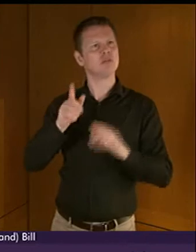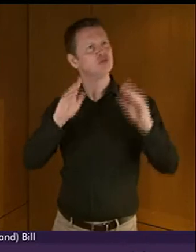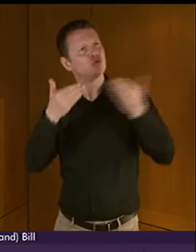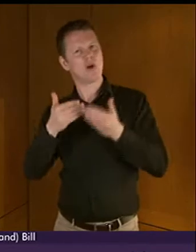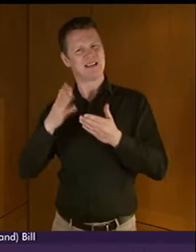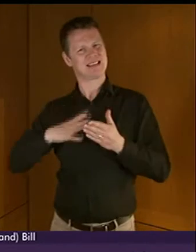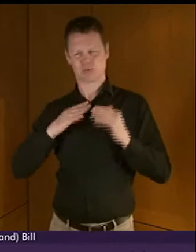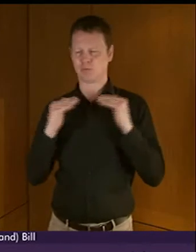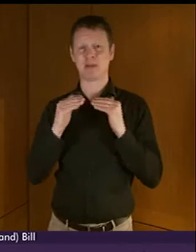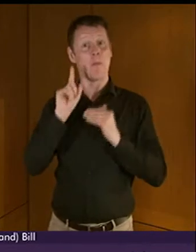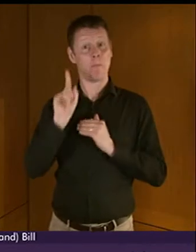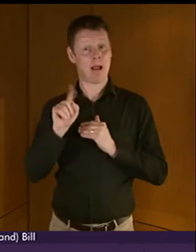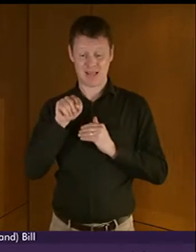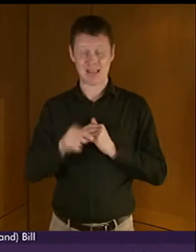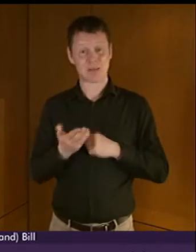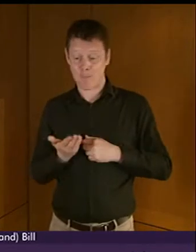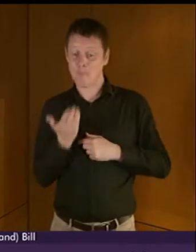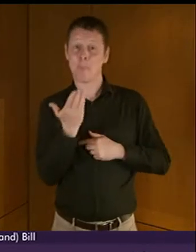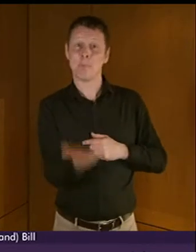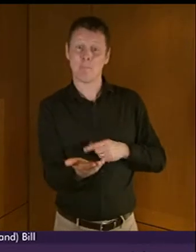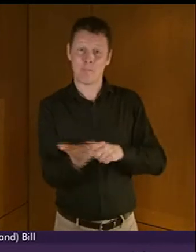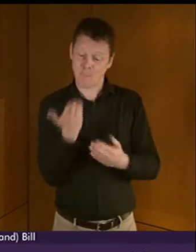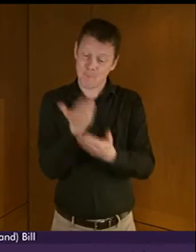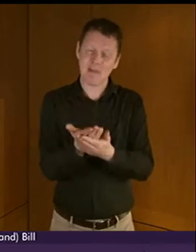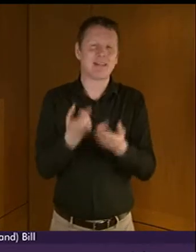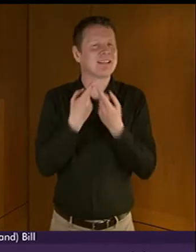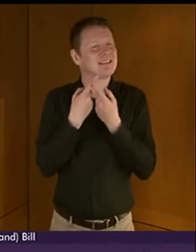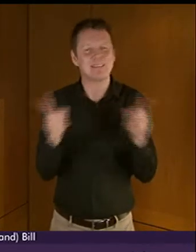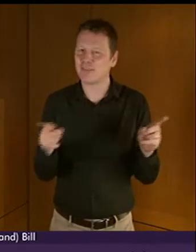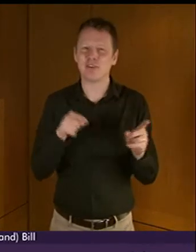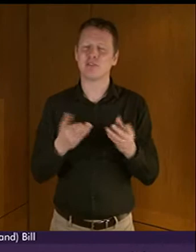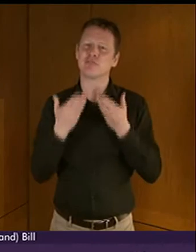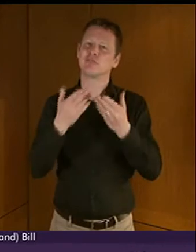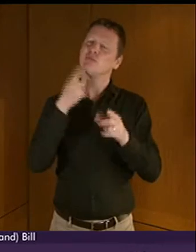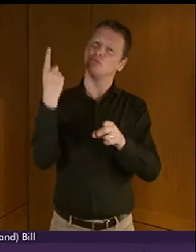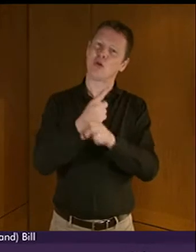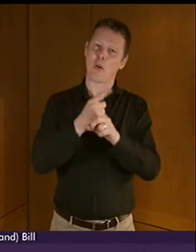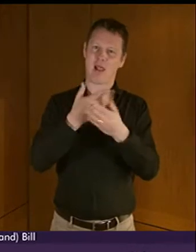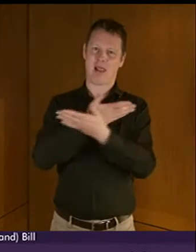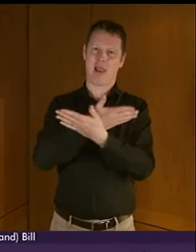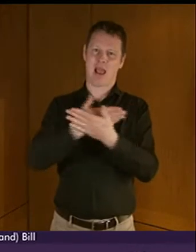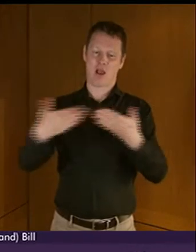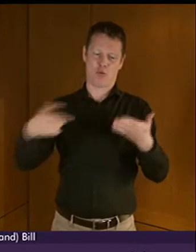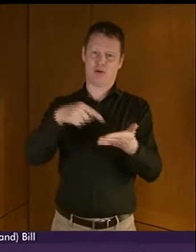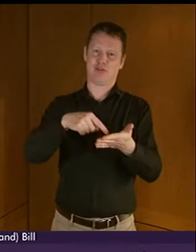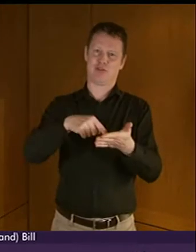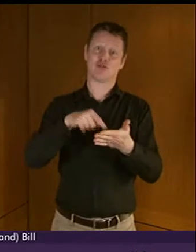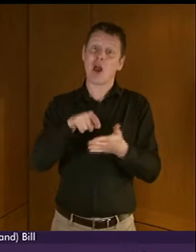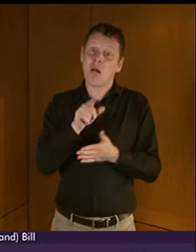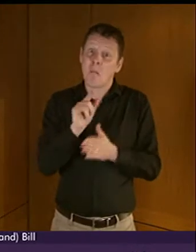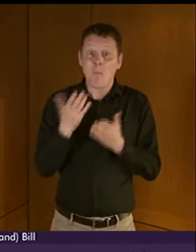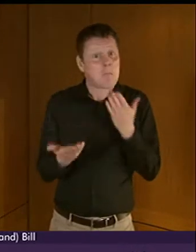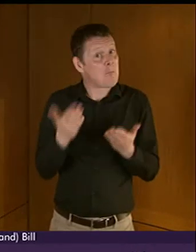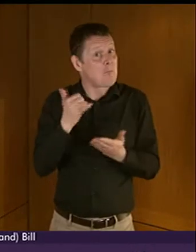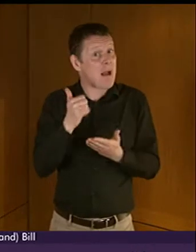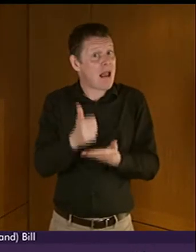promoting BSL language, if fully implemented, could help advance the aspirations of those who are